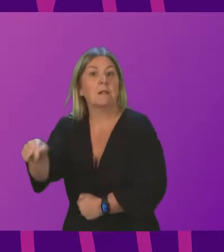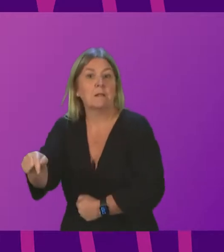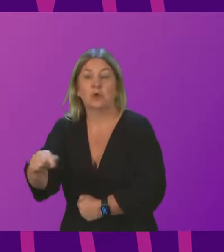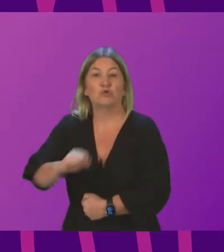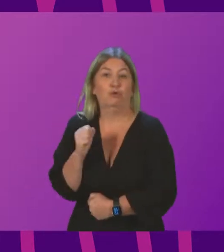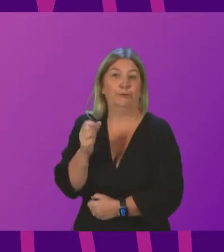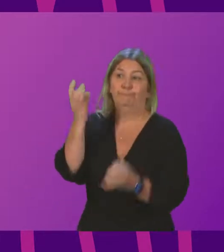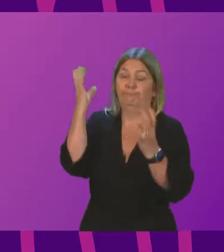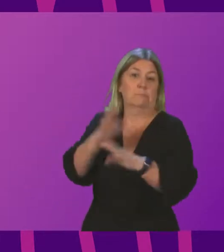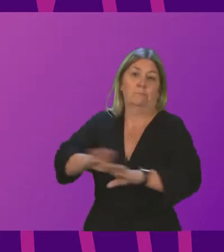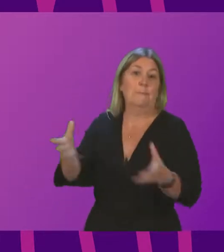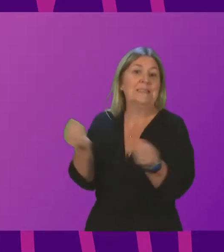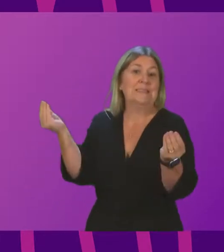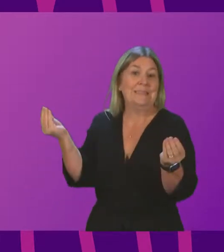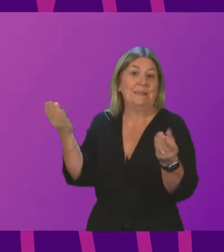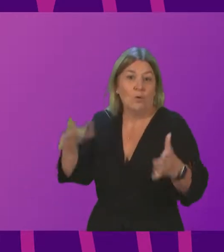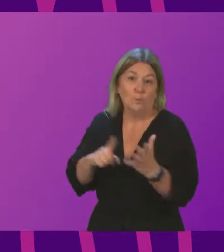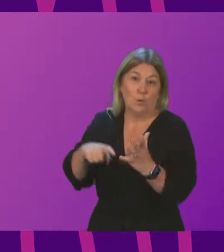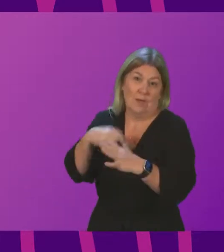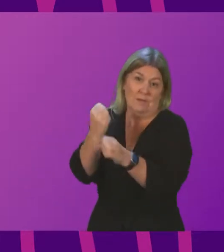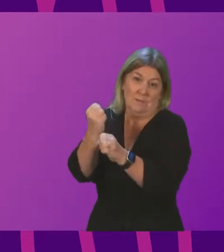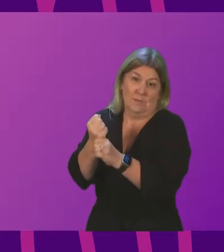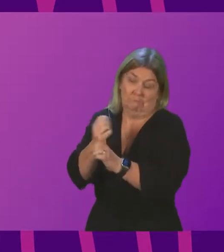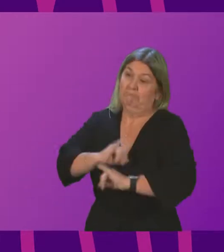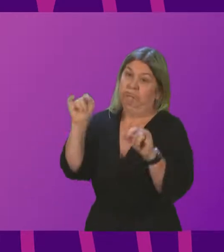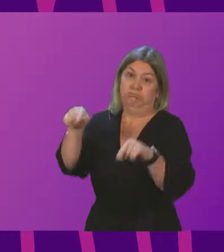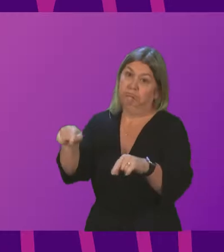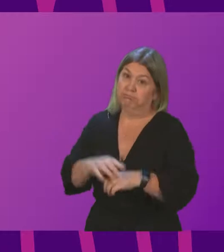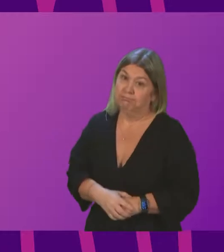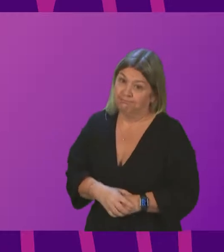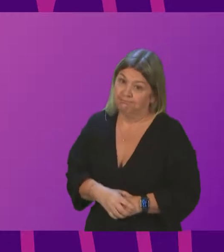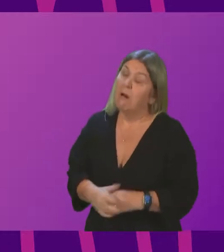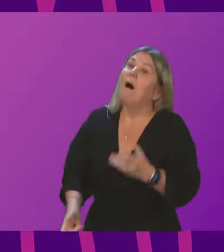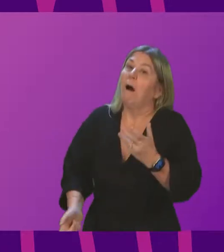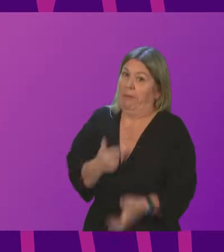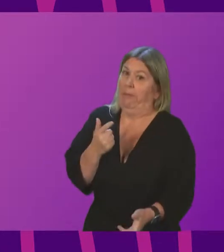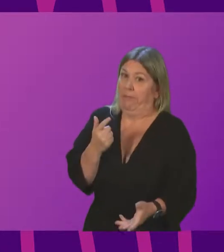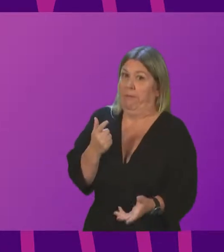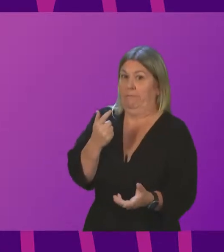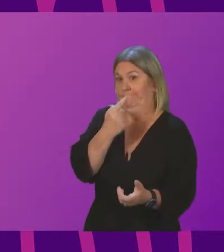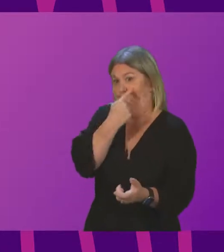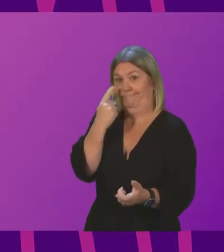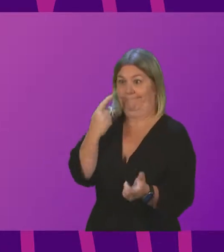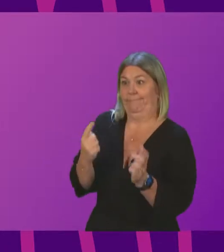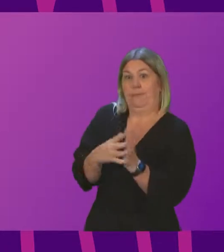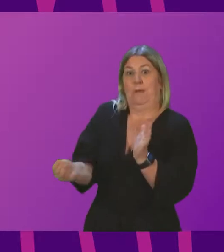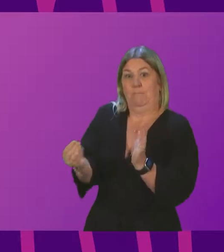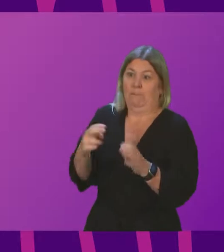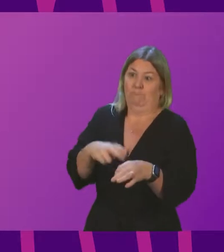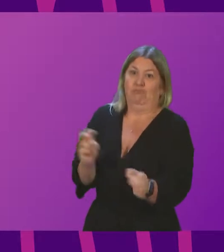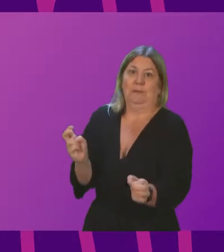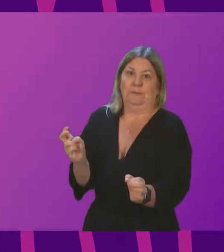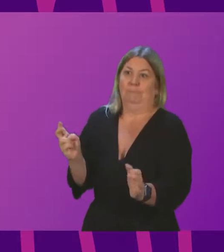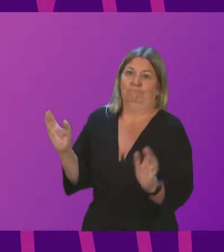on the radar of the UK government, and it is utterly disgraceful, and yet another downside implication of the Brexit disaster.